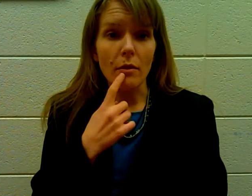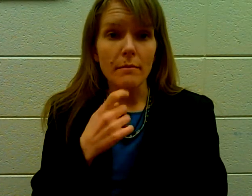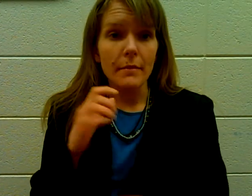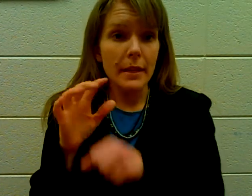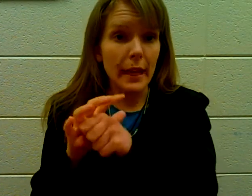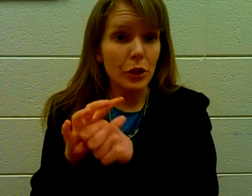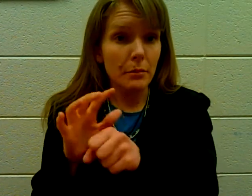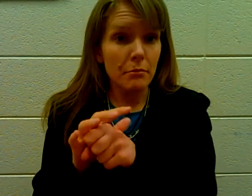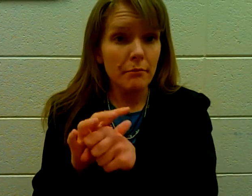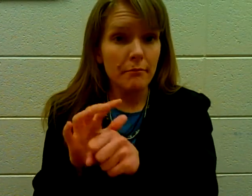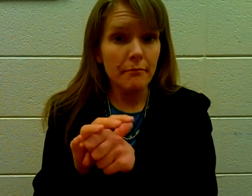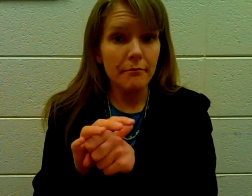ketchup.